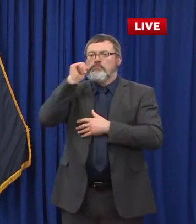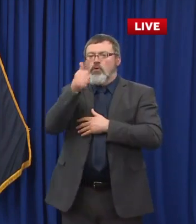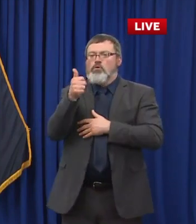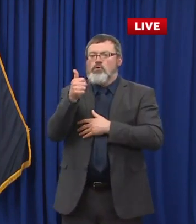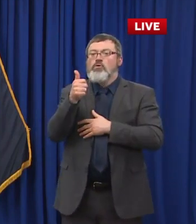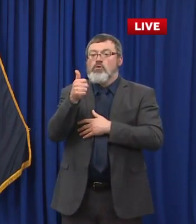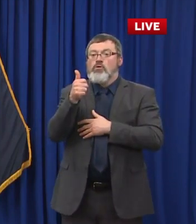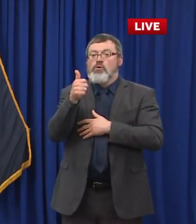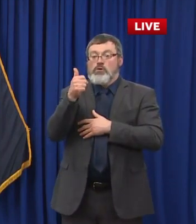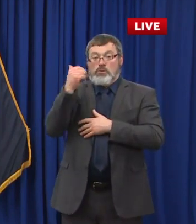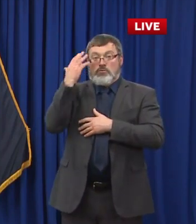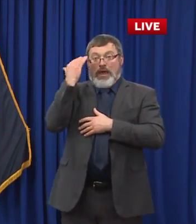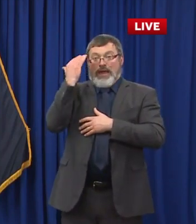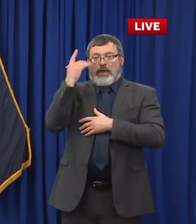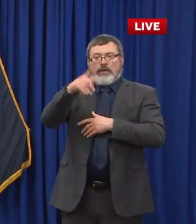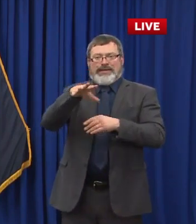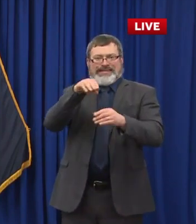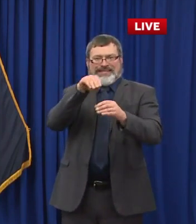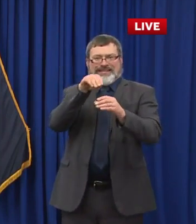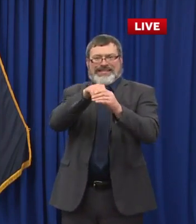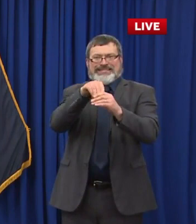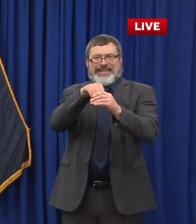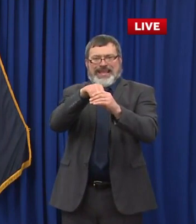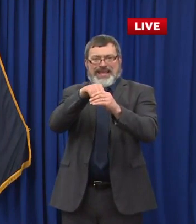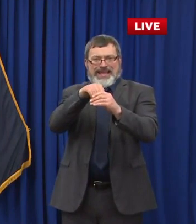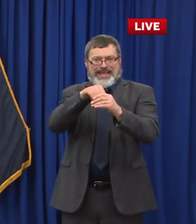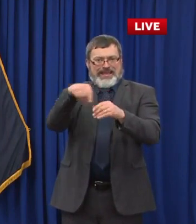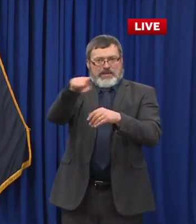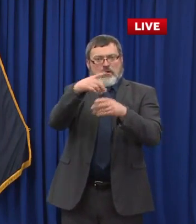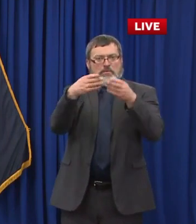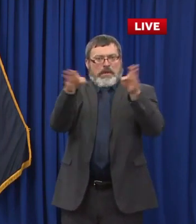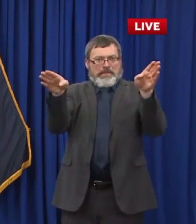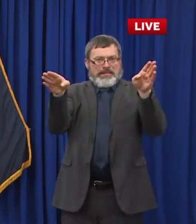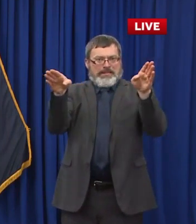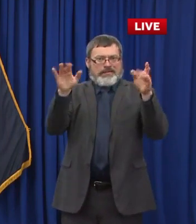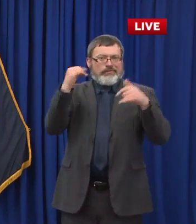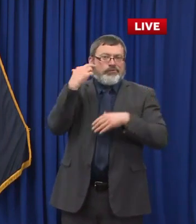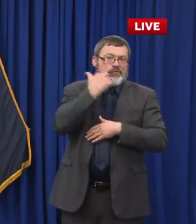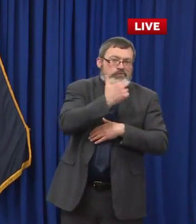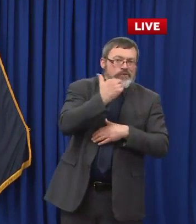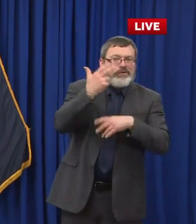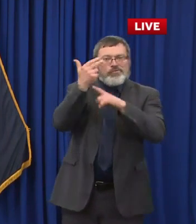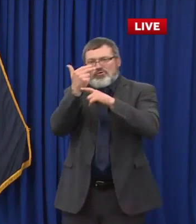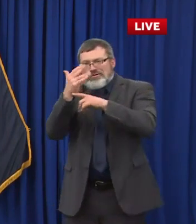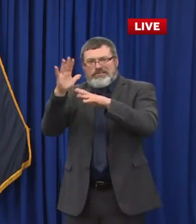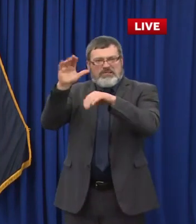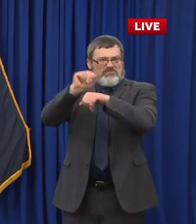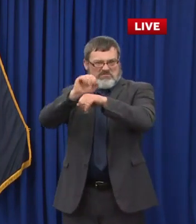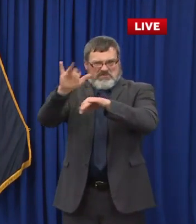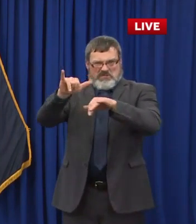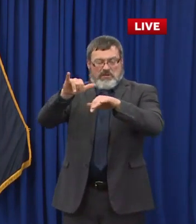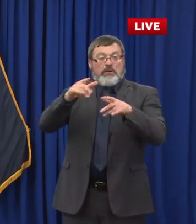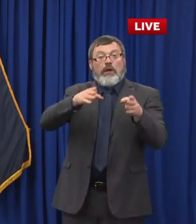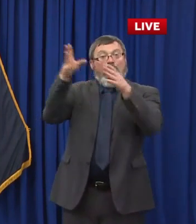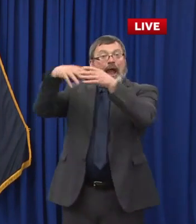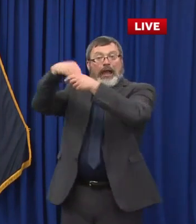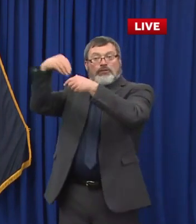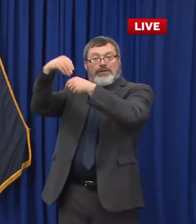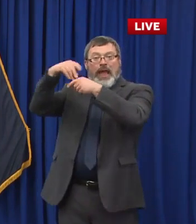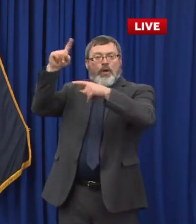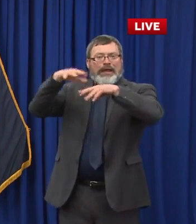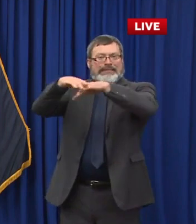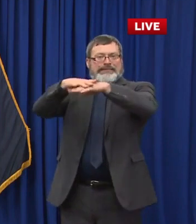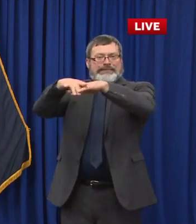spaces and outdoors as well when social distancing cannot be maintained. People who have tuned into these press